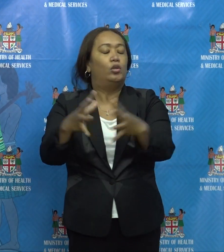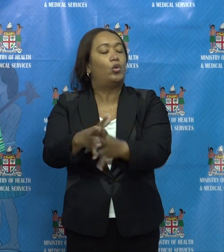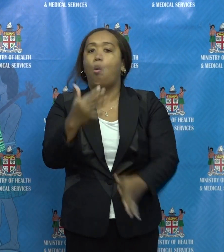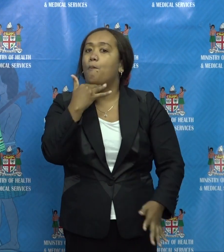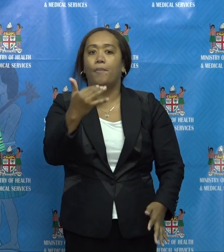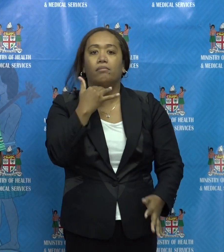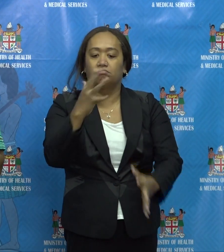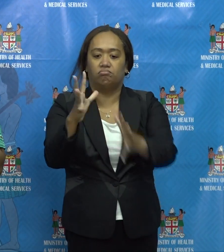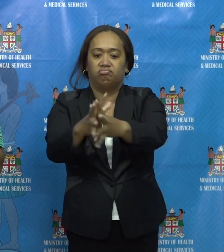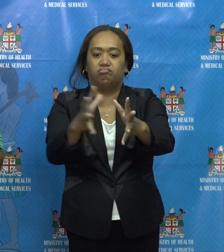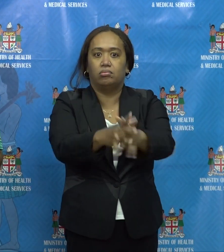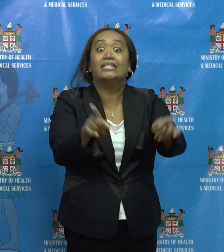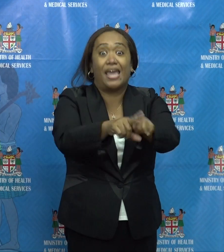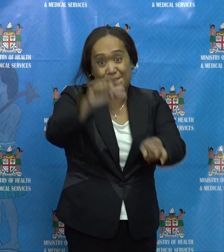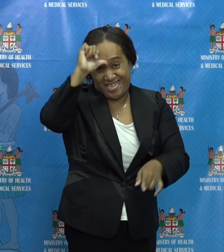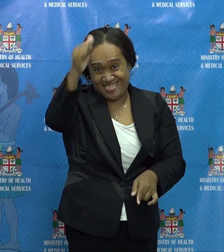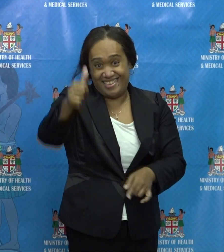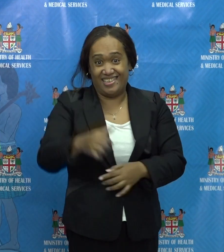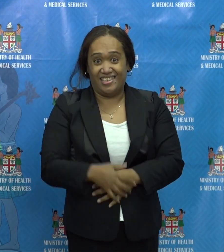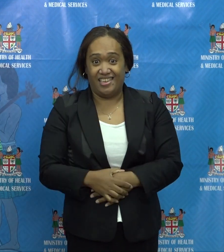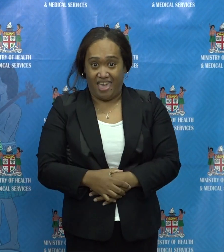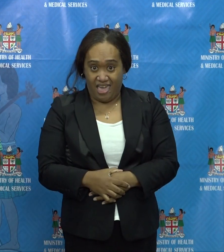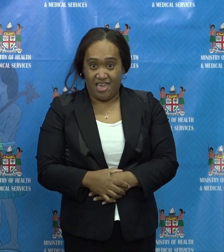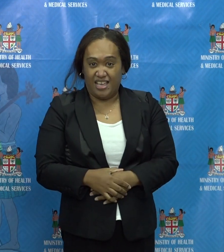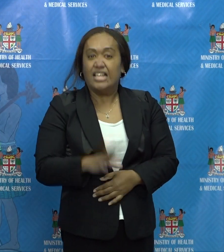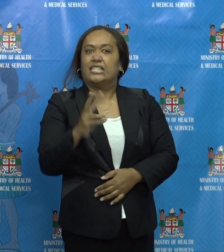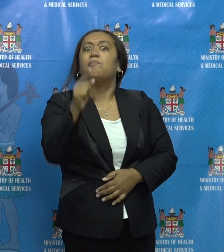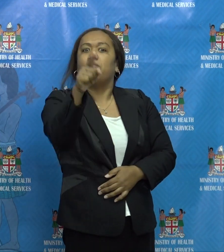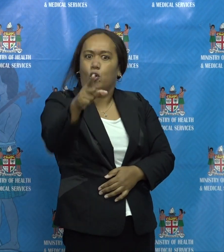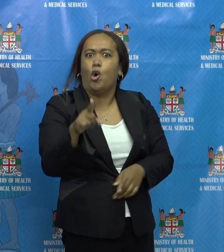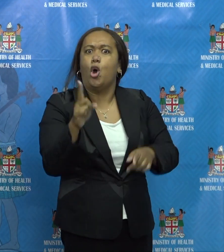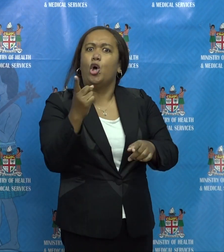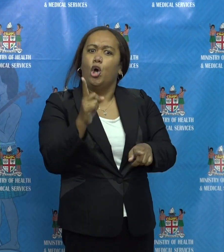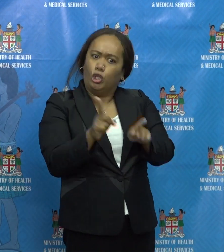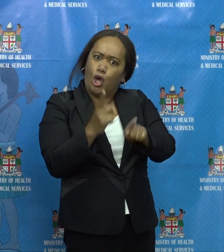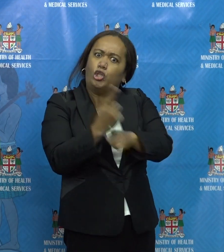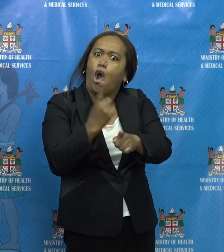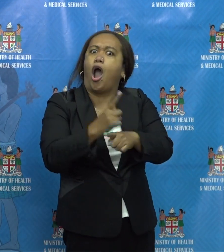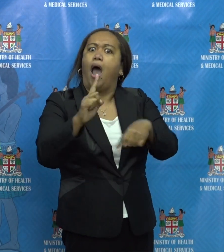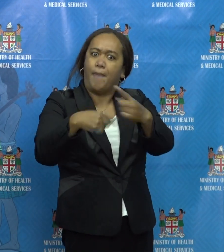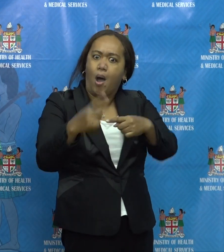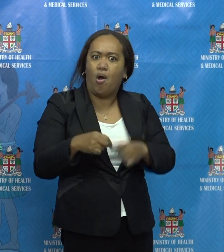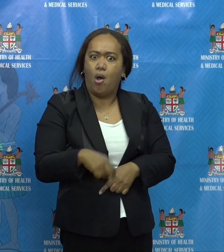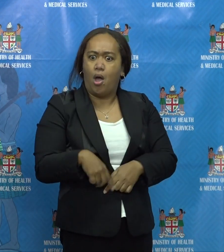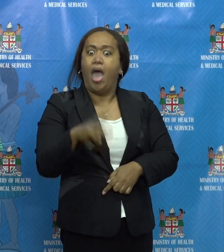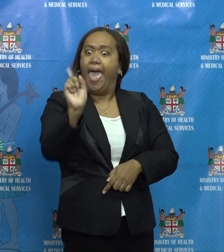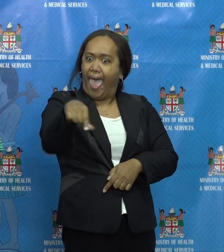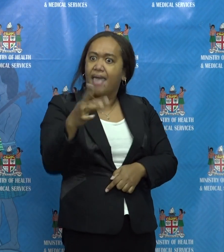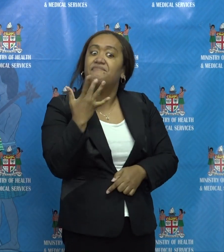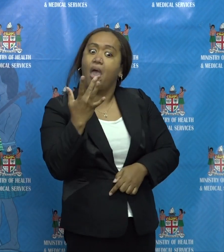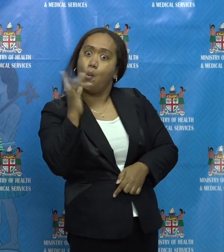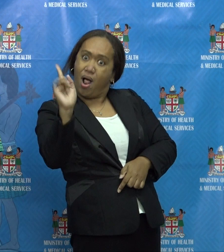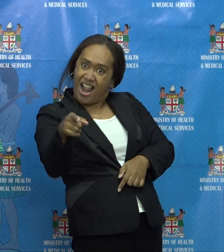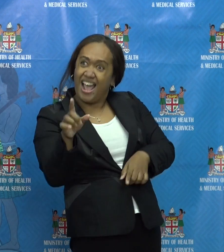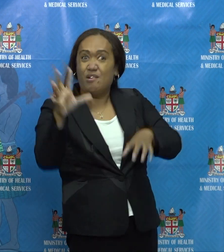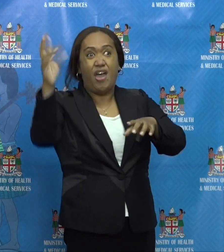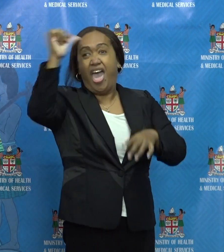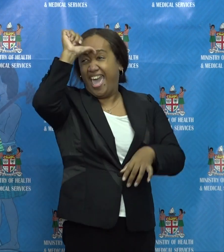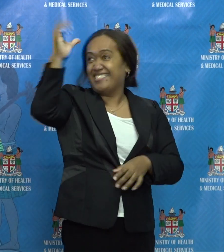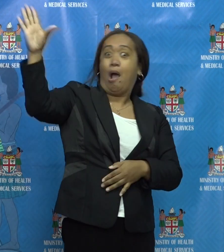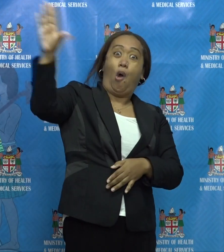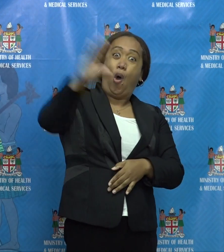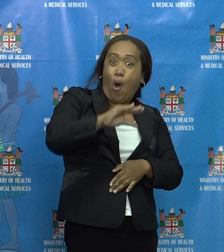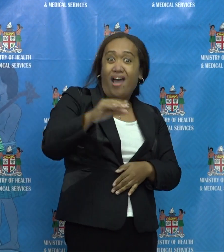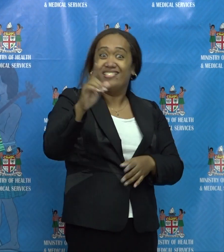There are some of you who keep on talking about the variant as if the variant is the cause of all our problems. No. Your movement. It's your movement.